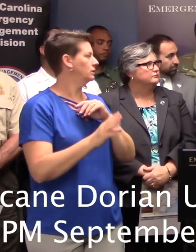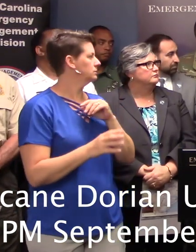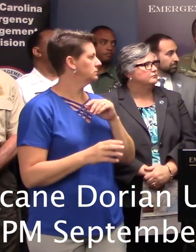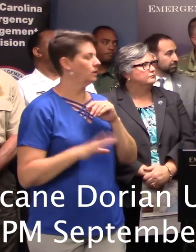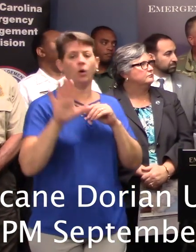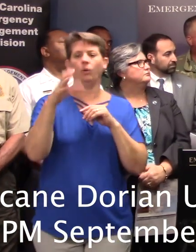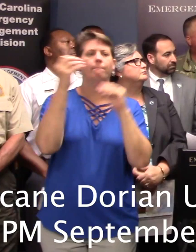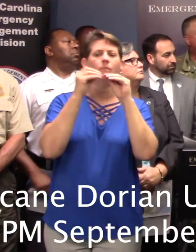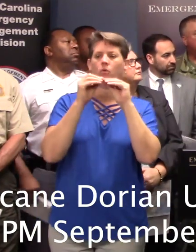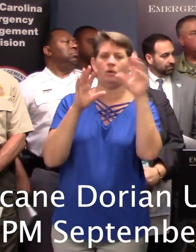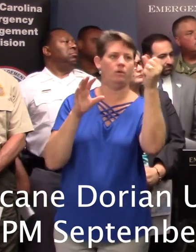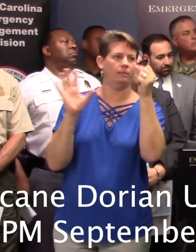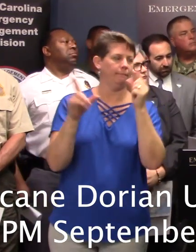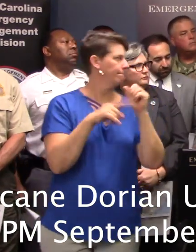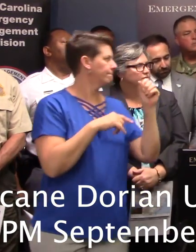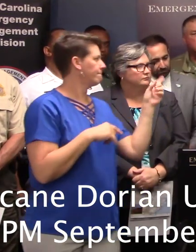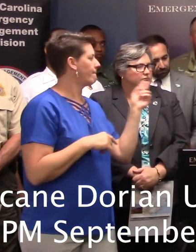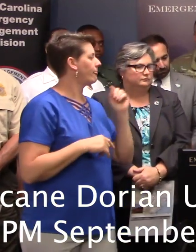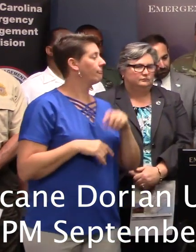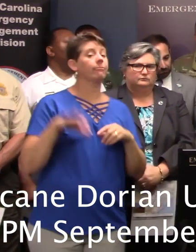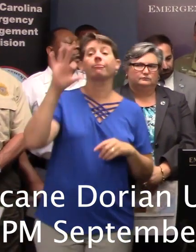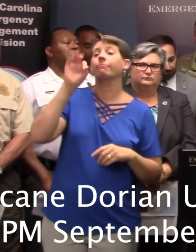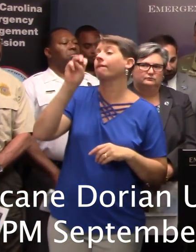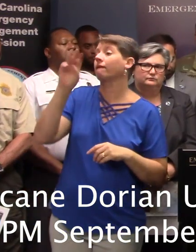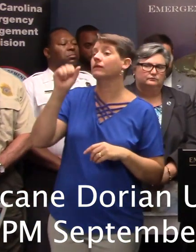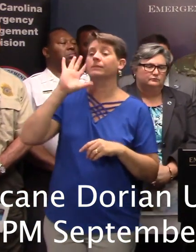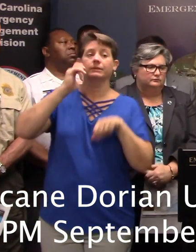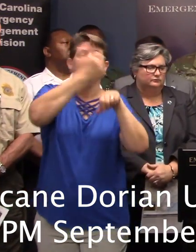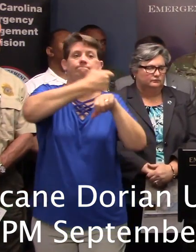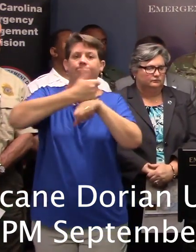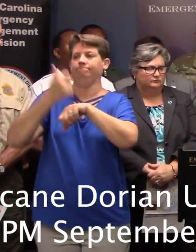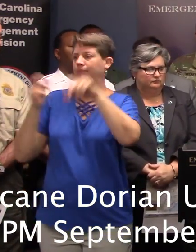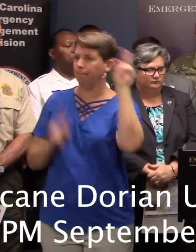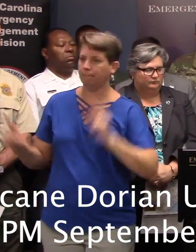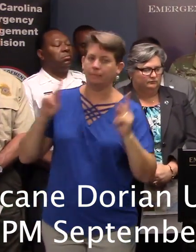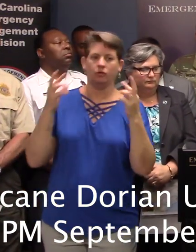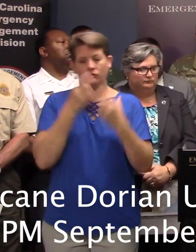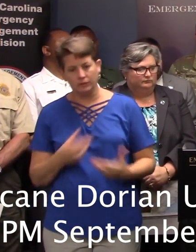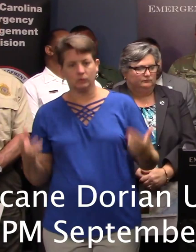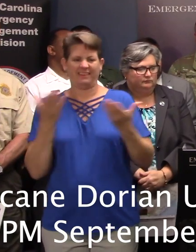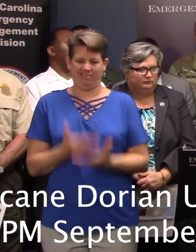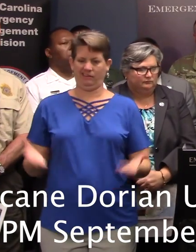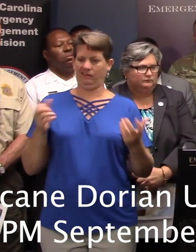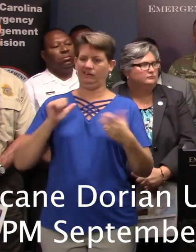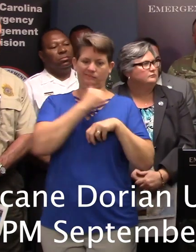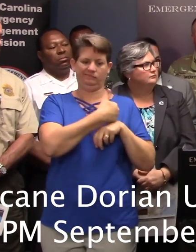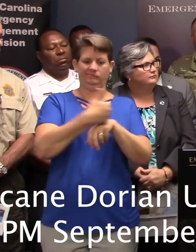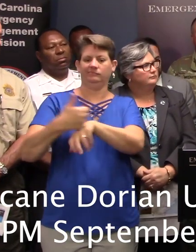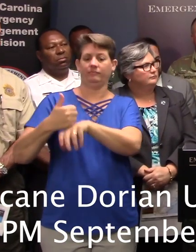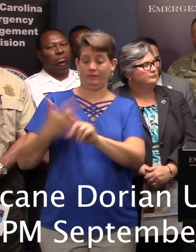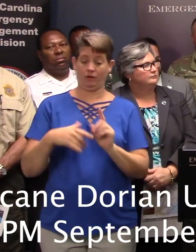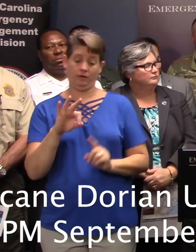I'll just come forward. FEMA's been strategically placing personnel, commodities, resources across the area of operation, from